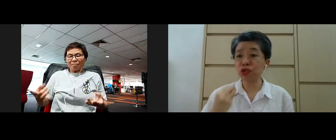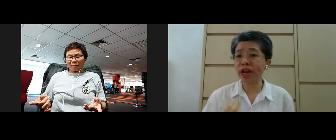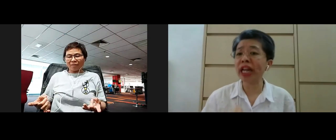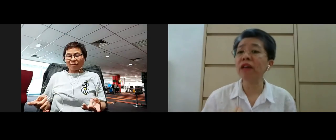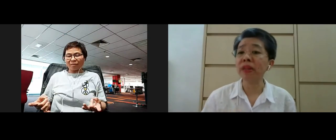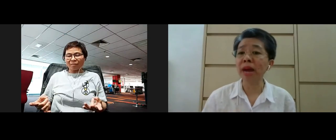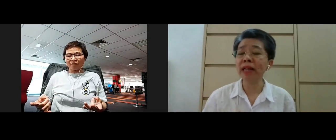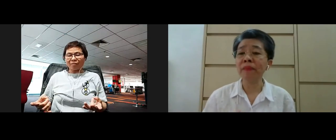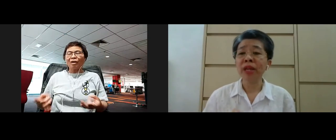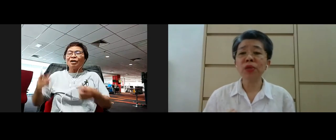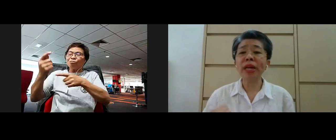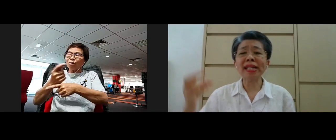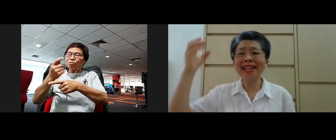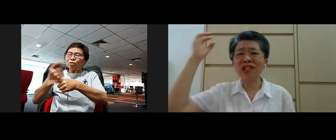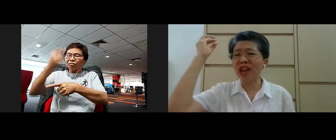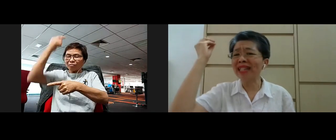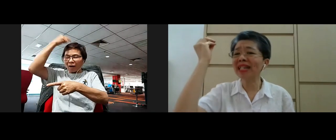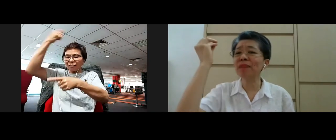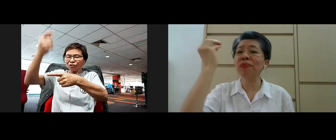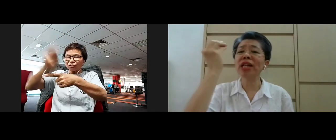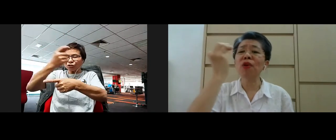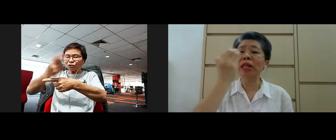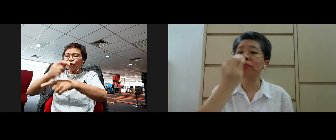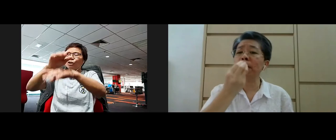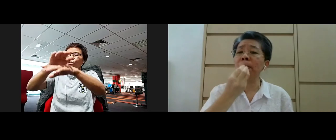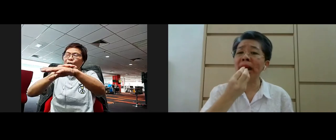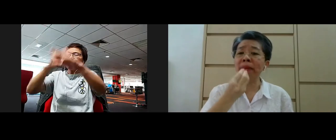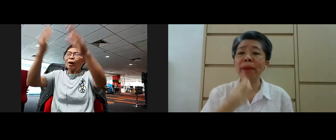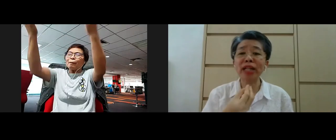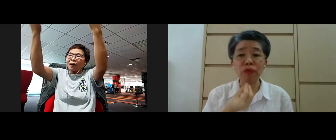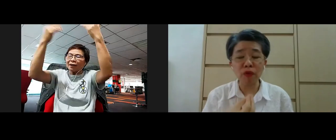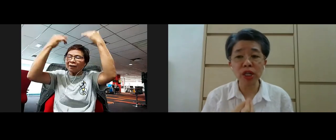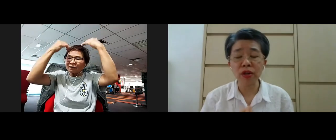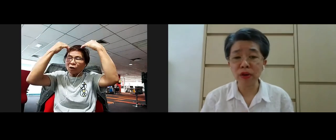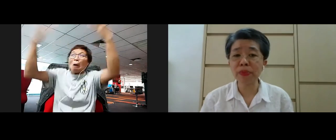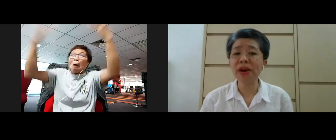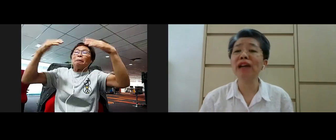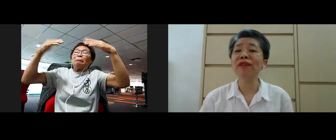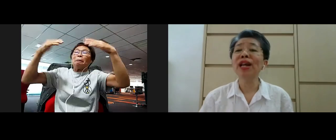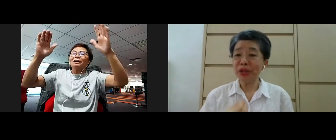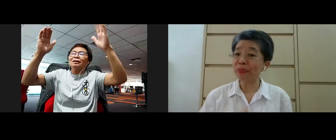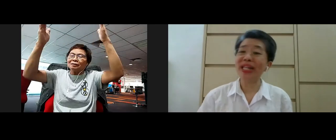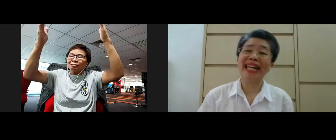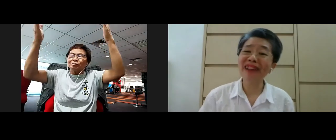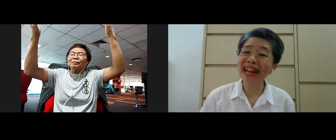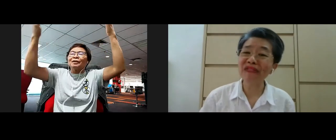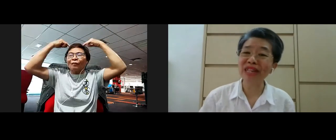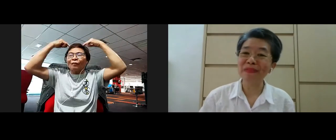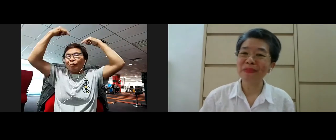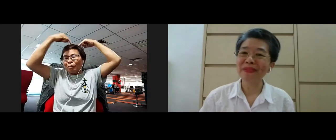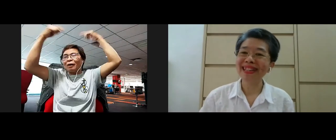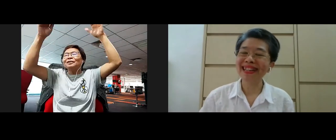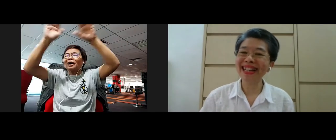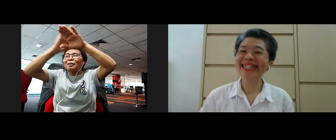of our training of the mind so when I say gently bring your wandering mind back to focus on your breath you're putting in right